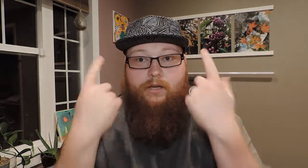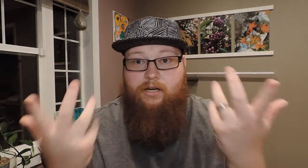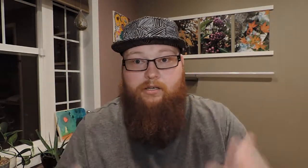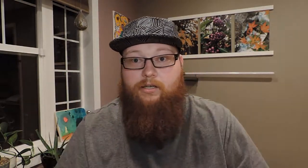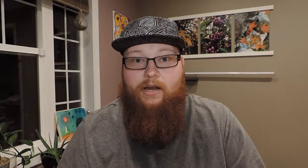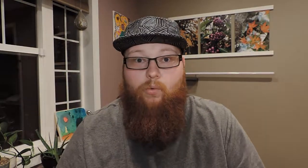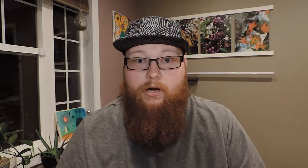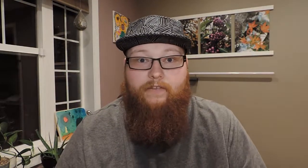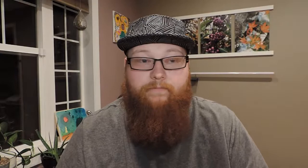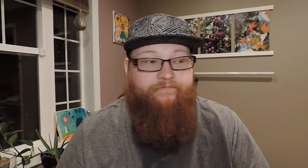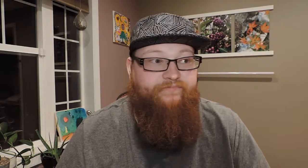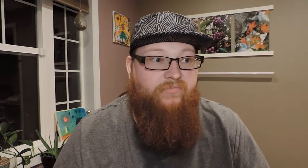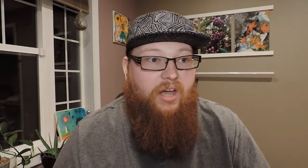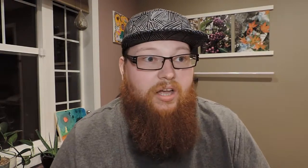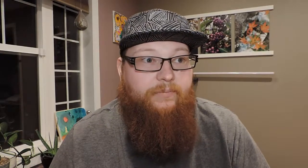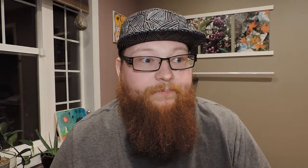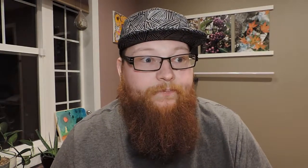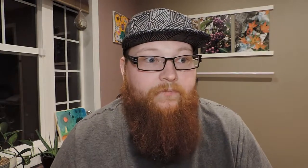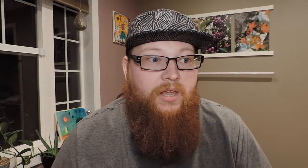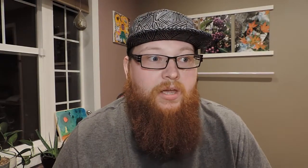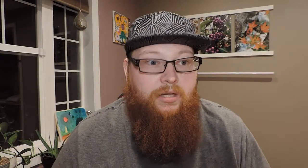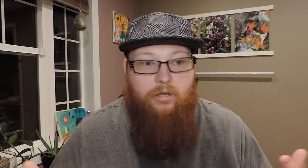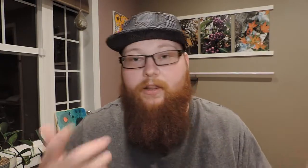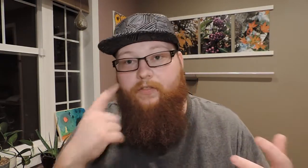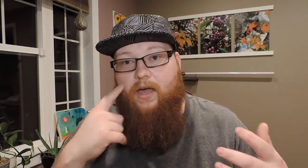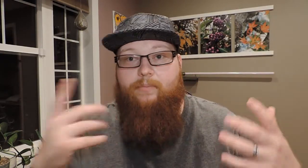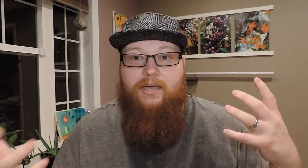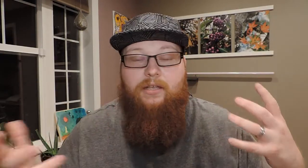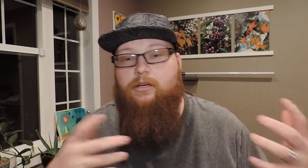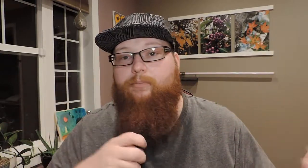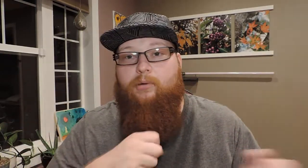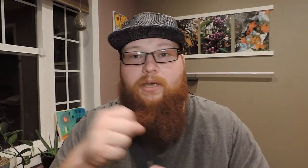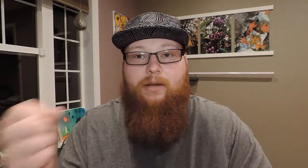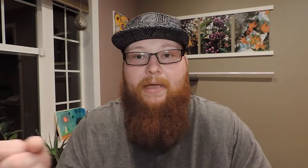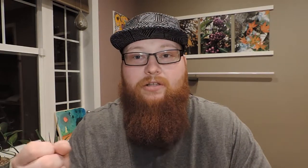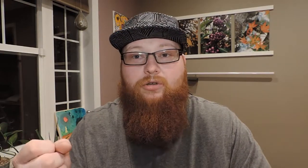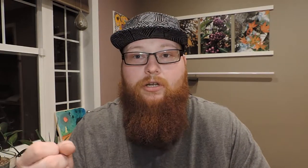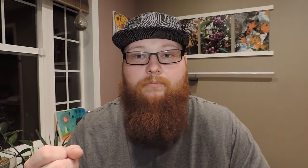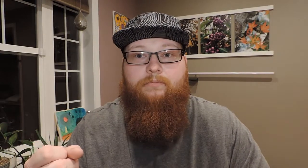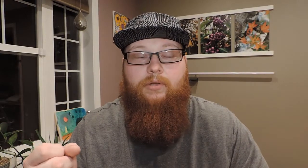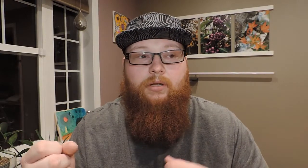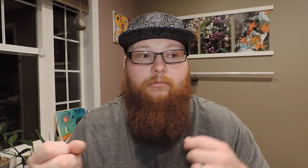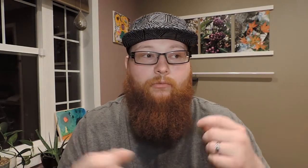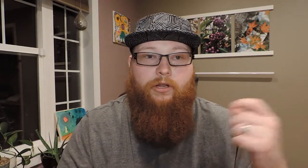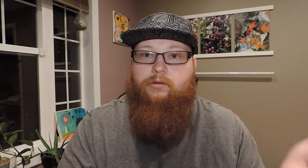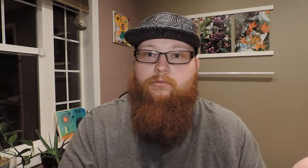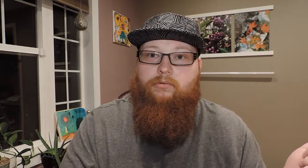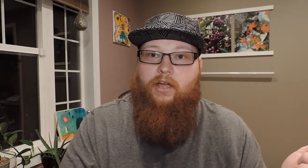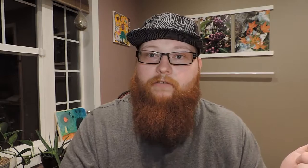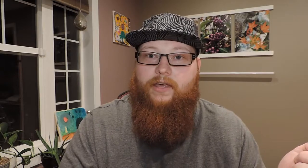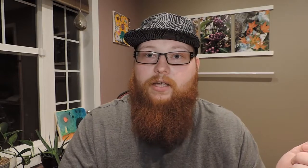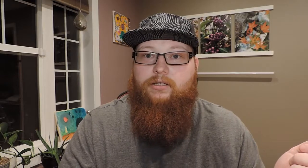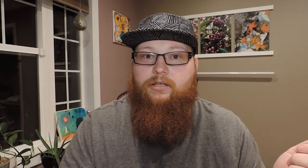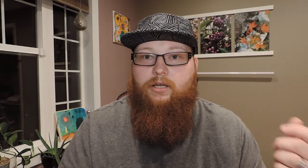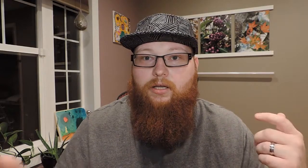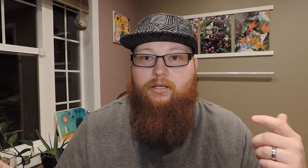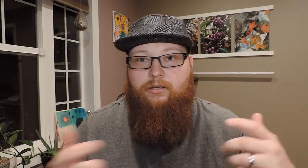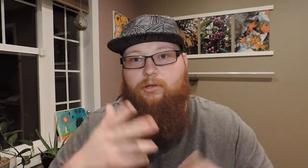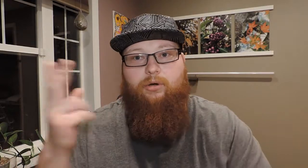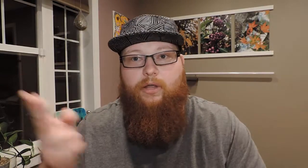Didn't understand a word of it. Um, so they thought it'd easier to put me in a mainstream with deaf kids. And, you know,